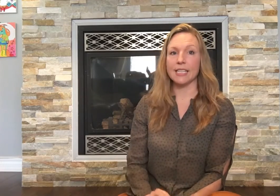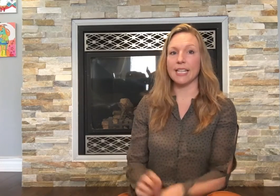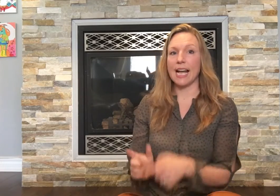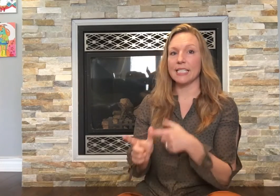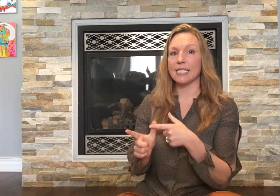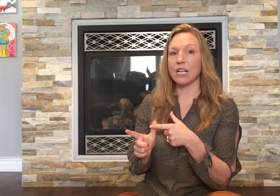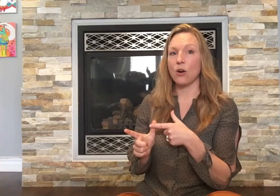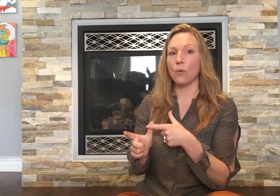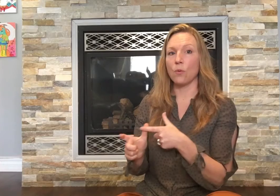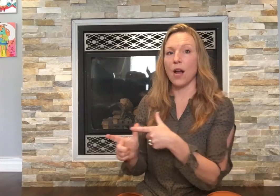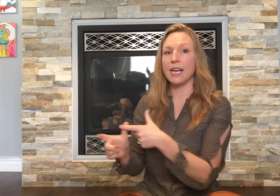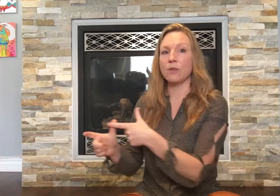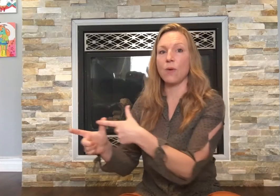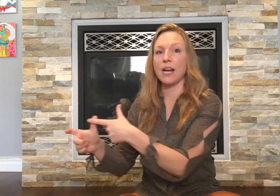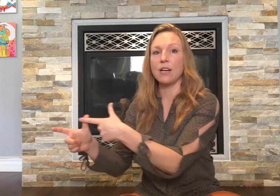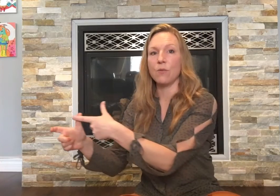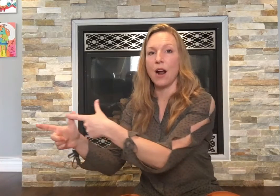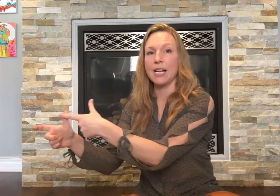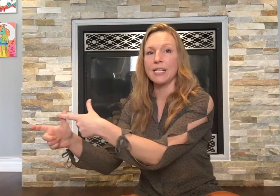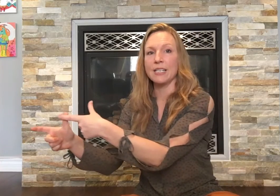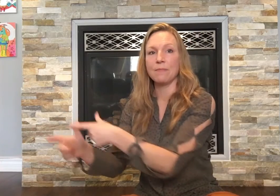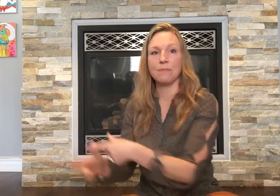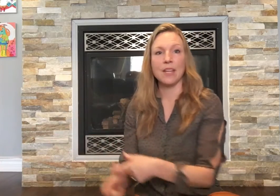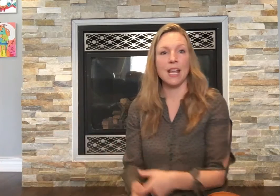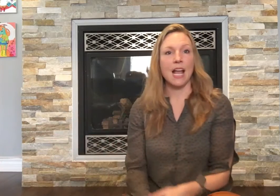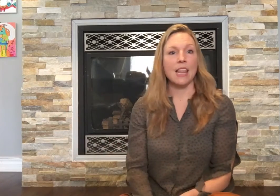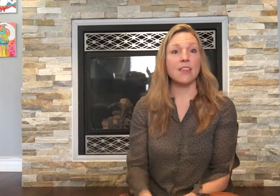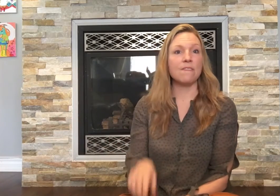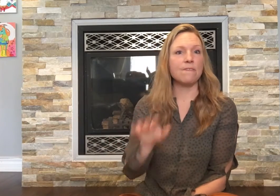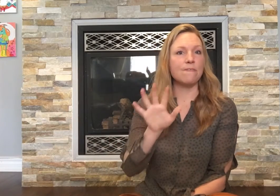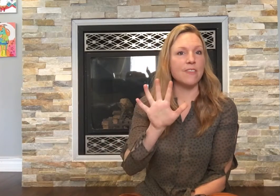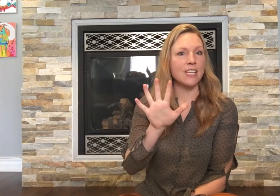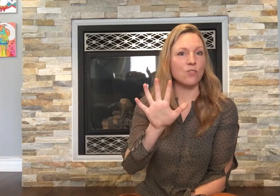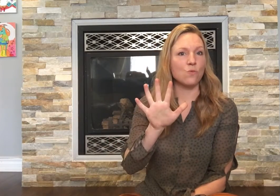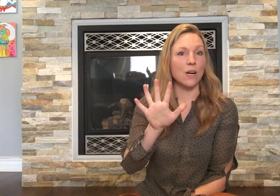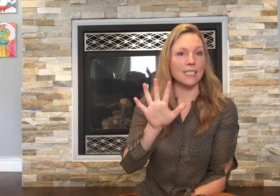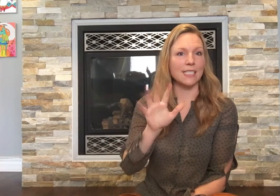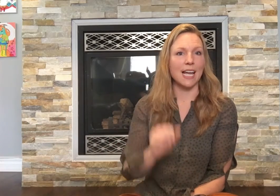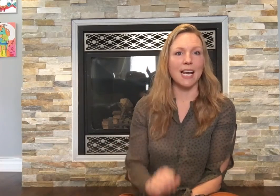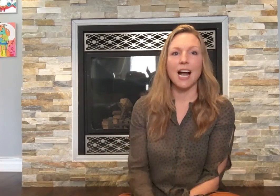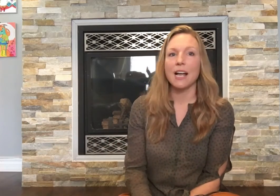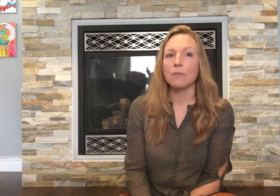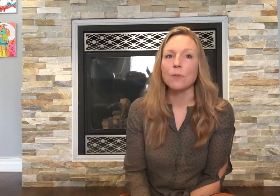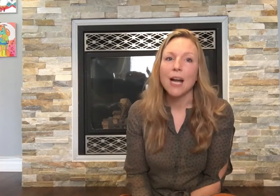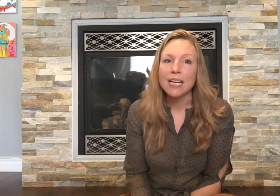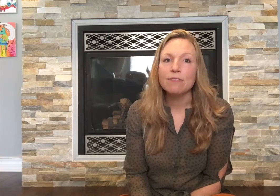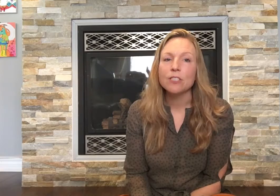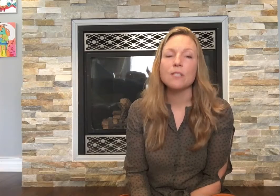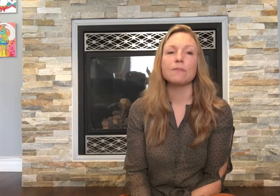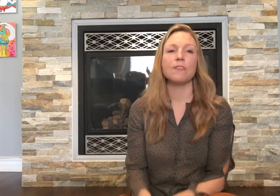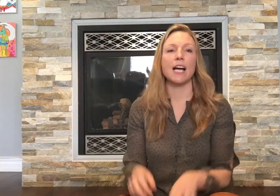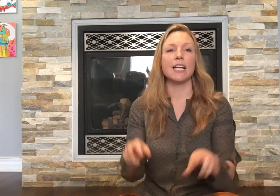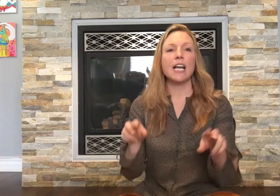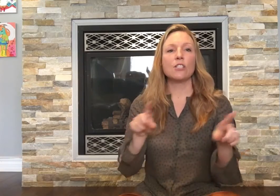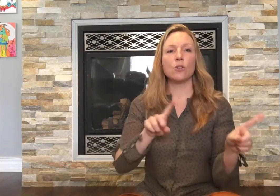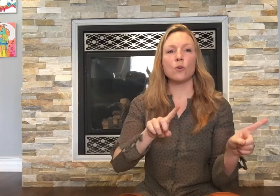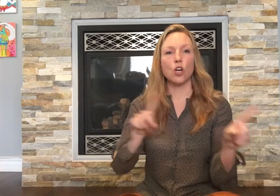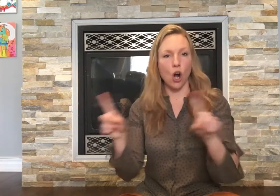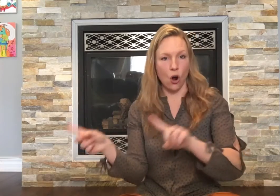let's run and run and run. The fifth one said I'm ready for some fun. So go